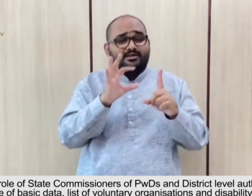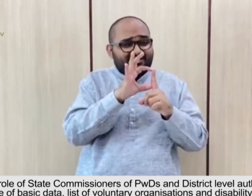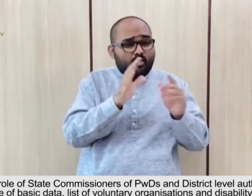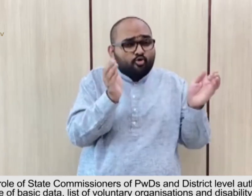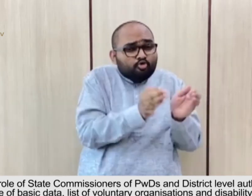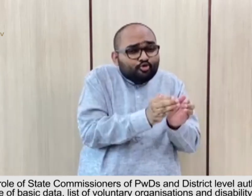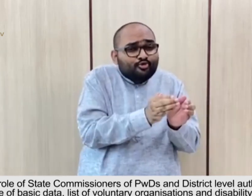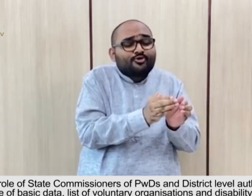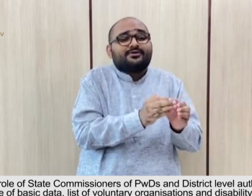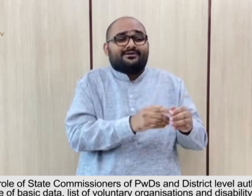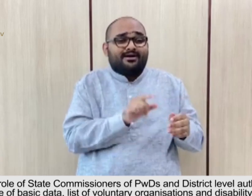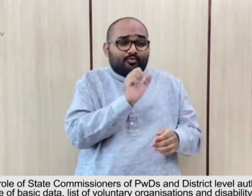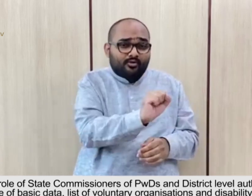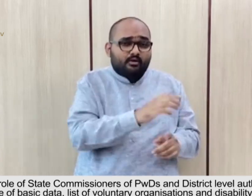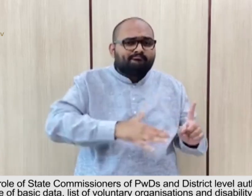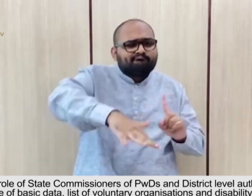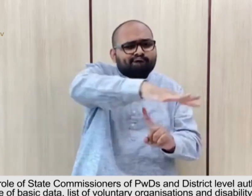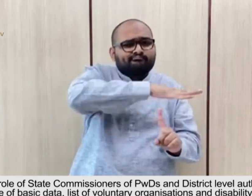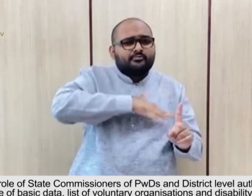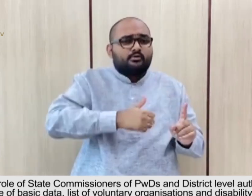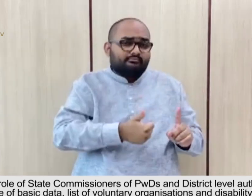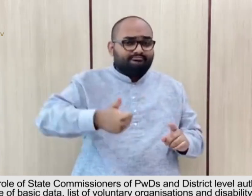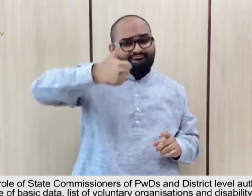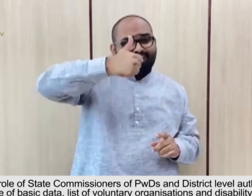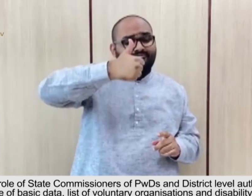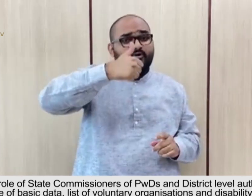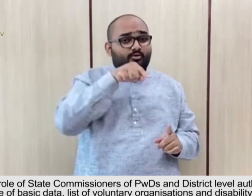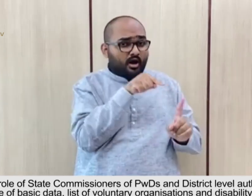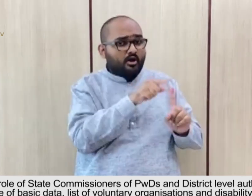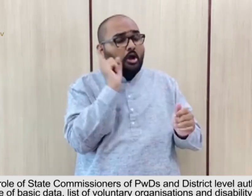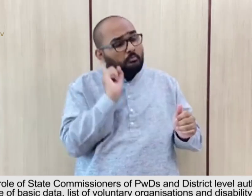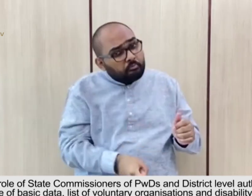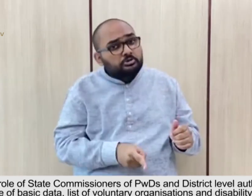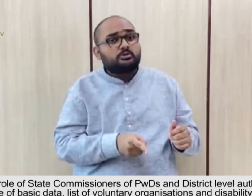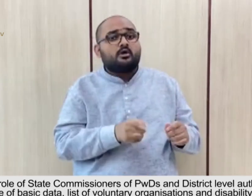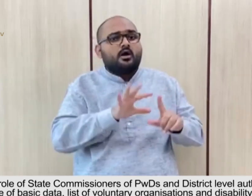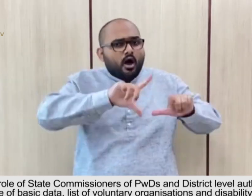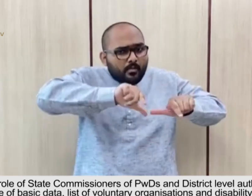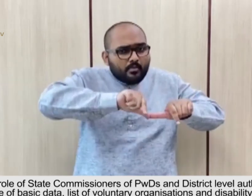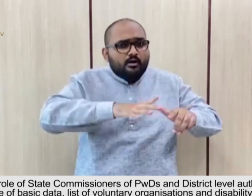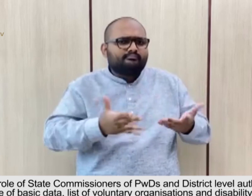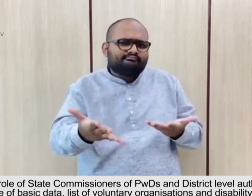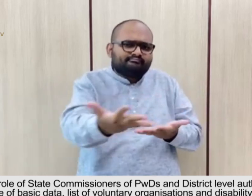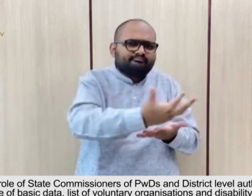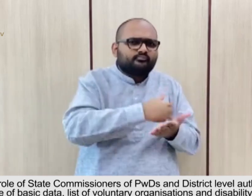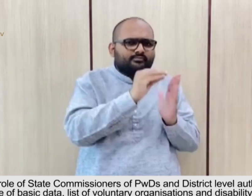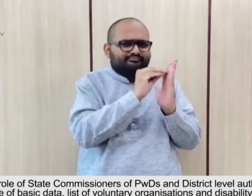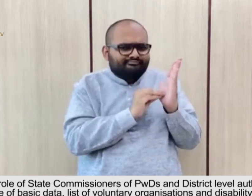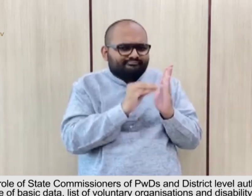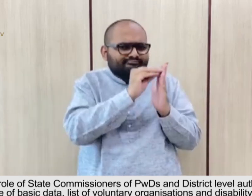authorities in maintenance of basic data,